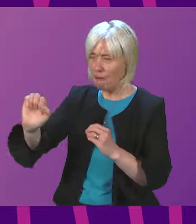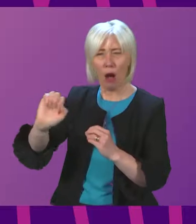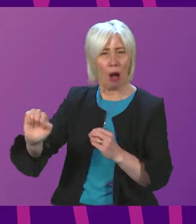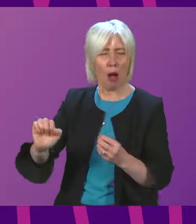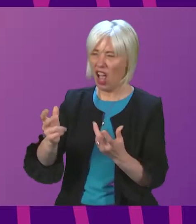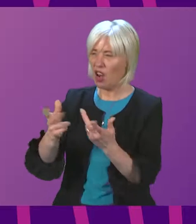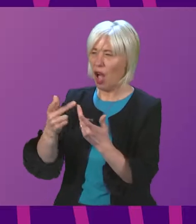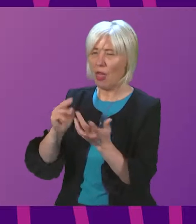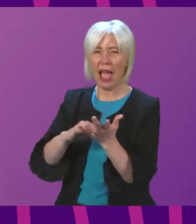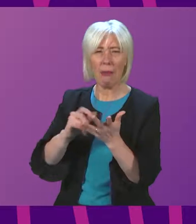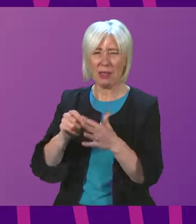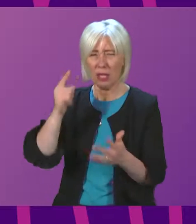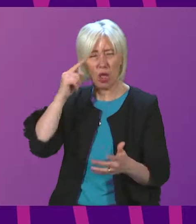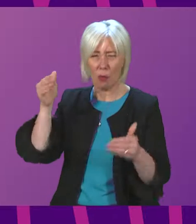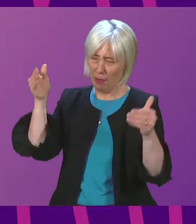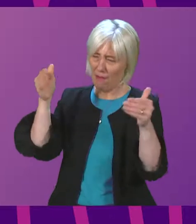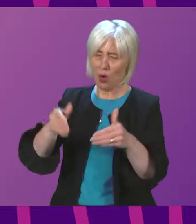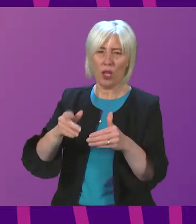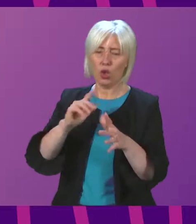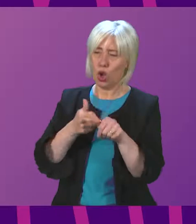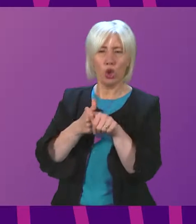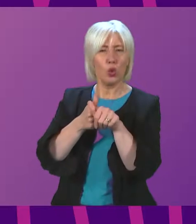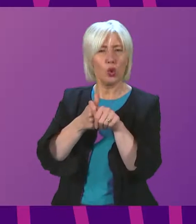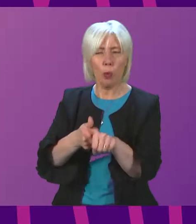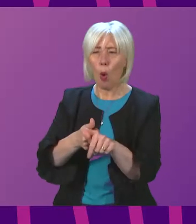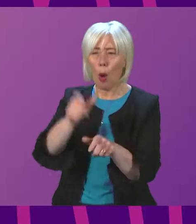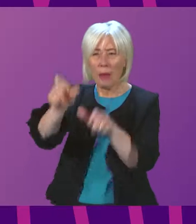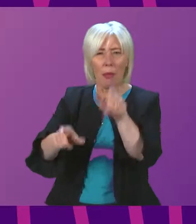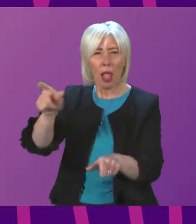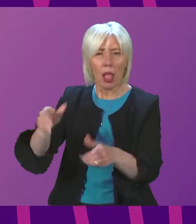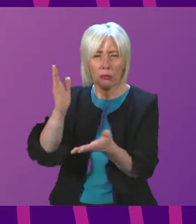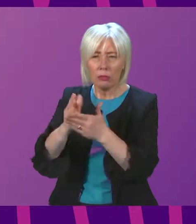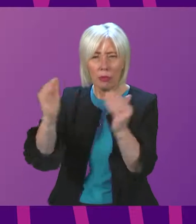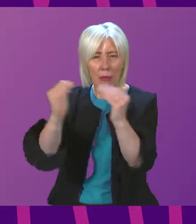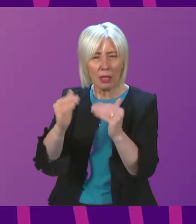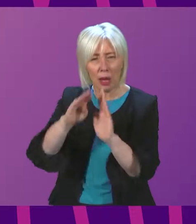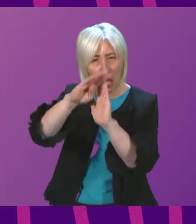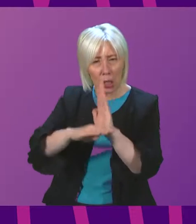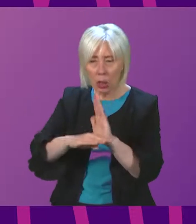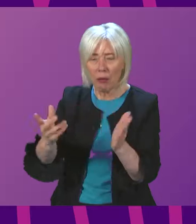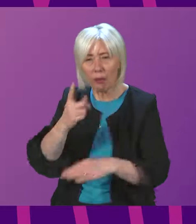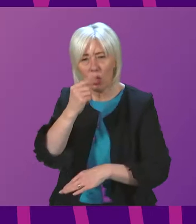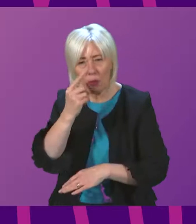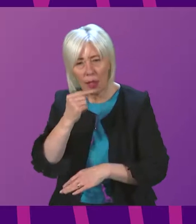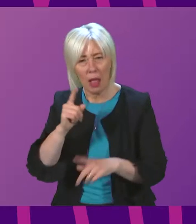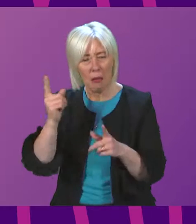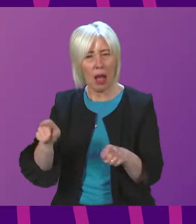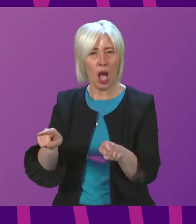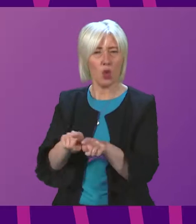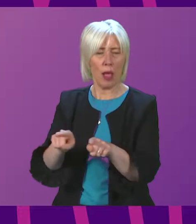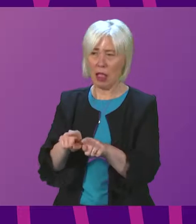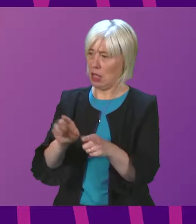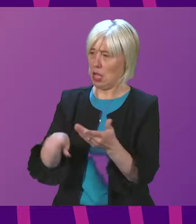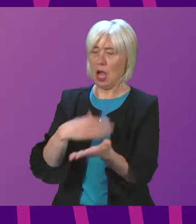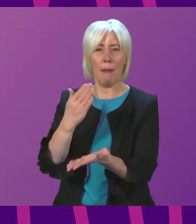would be wanting to focus on, first of all, supporting people to comply where they can, but also to make sure